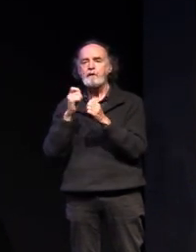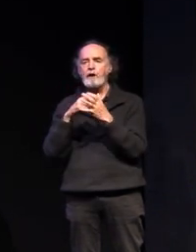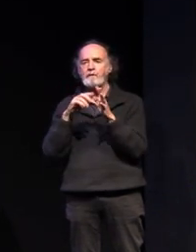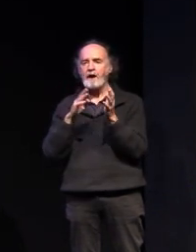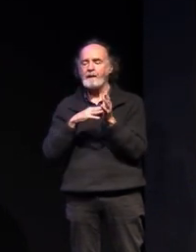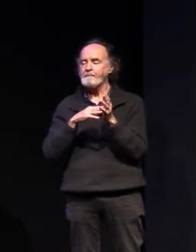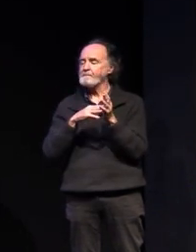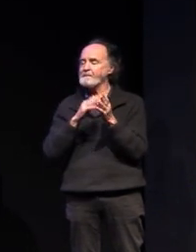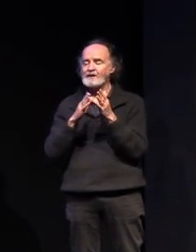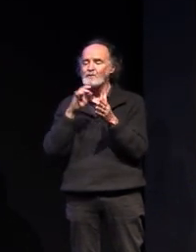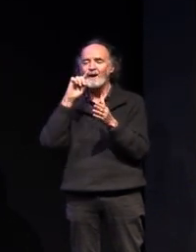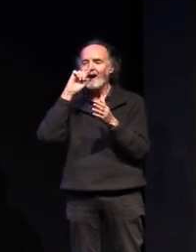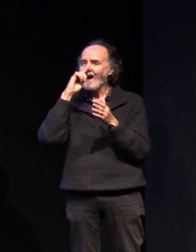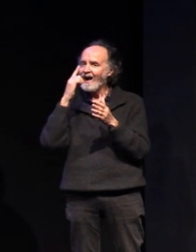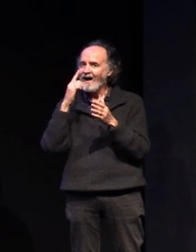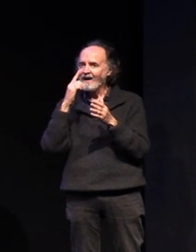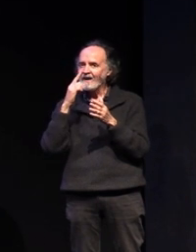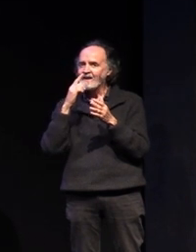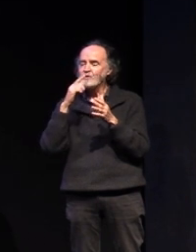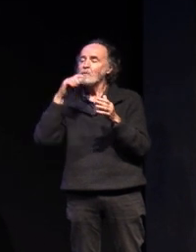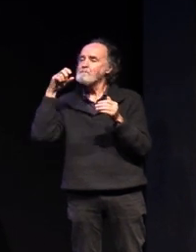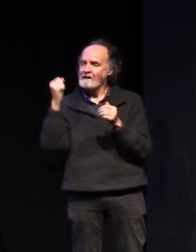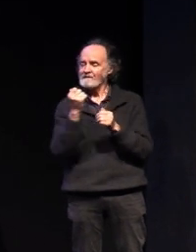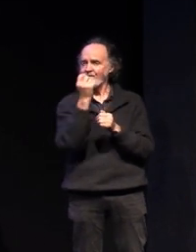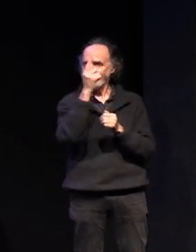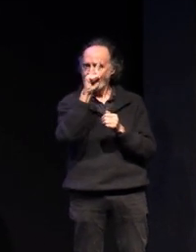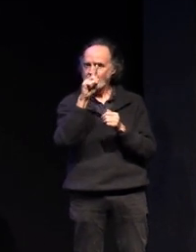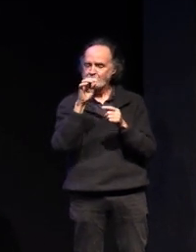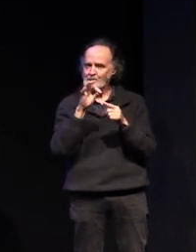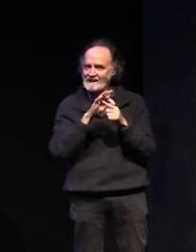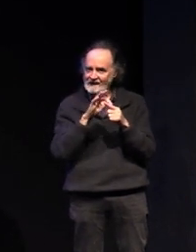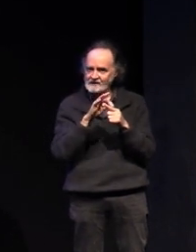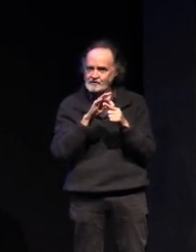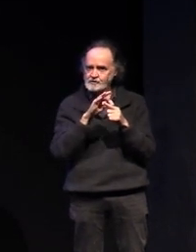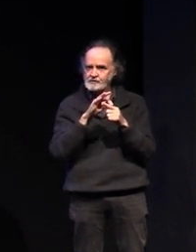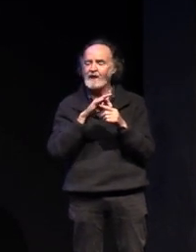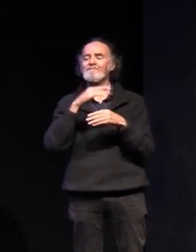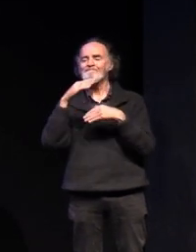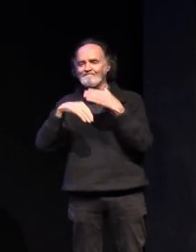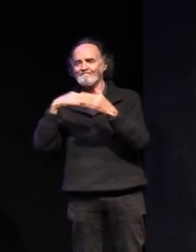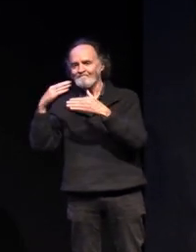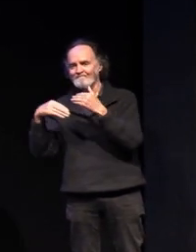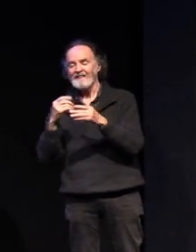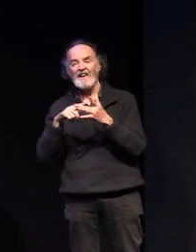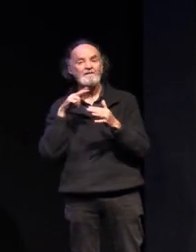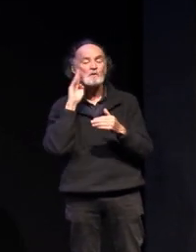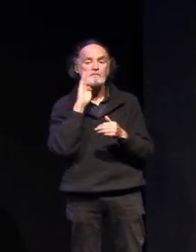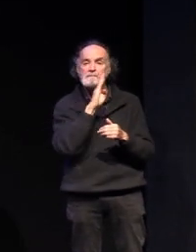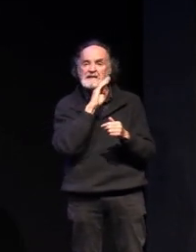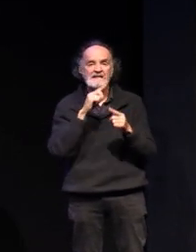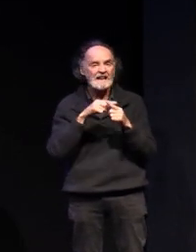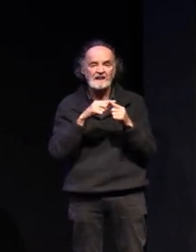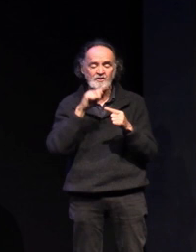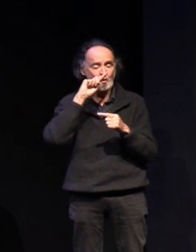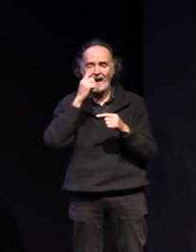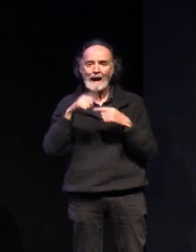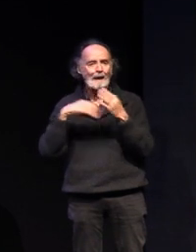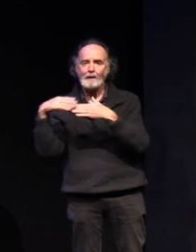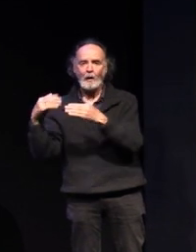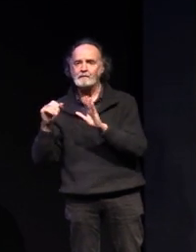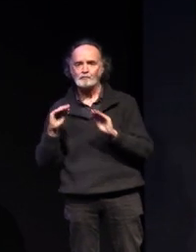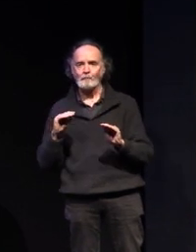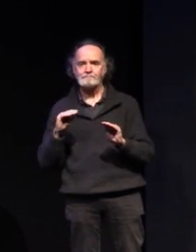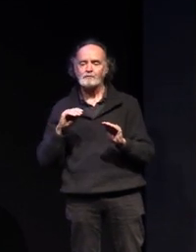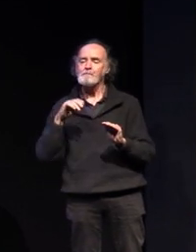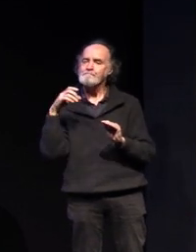without an english selection and then four others to ensure that you've got a full program there all of these